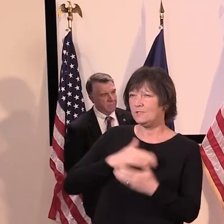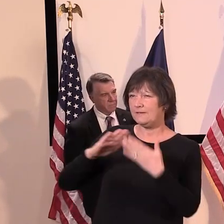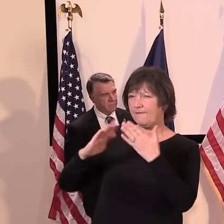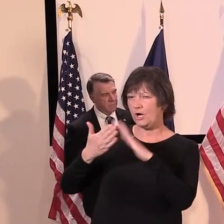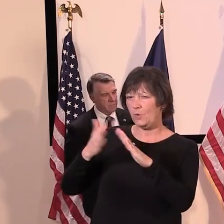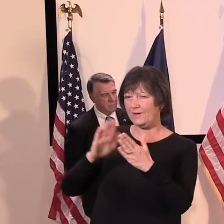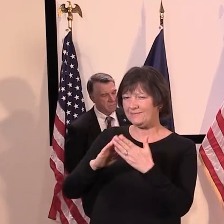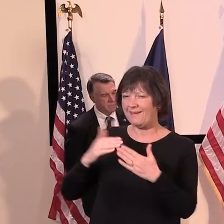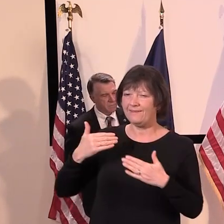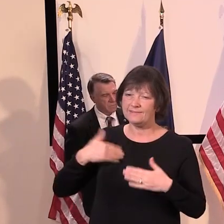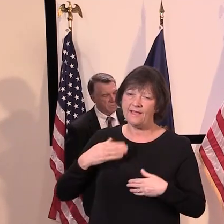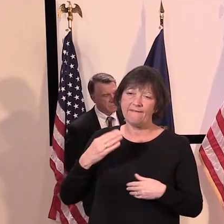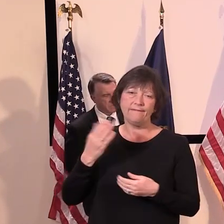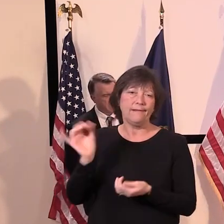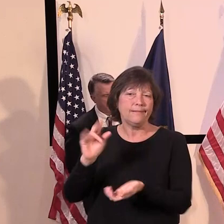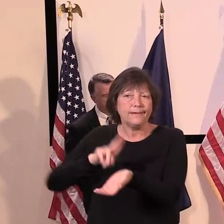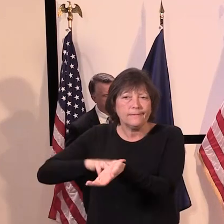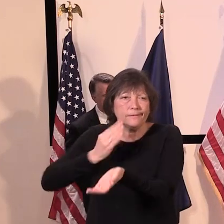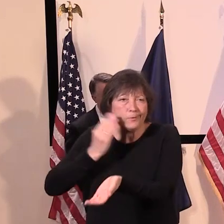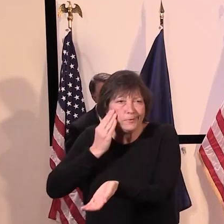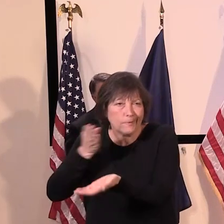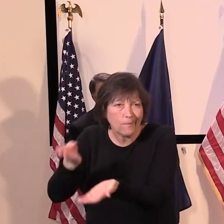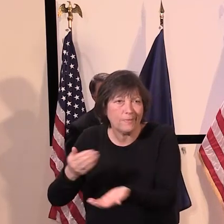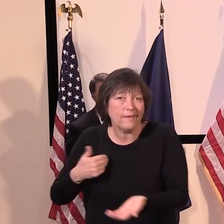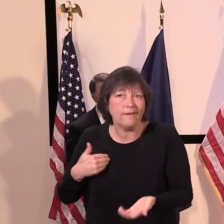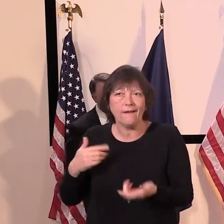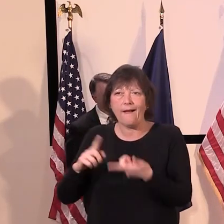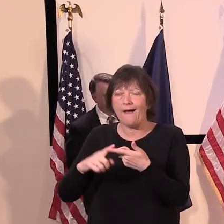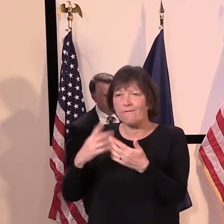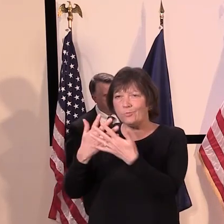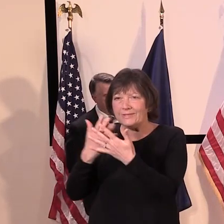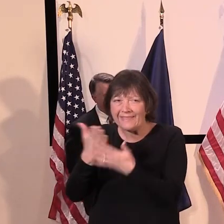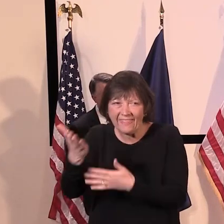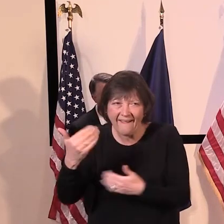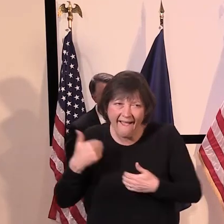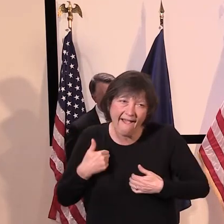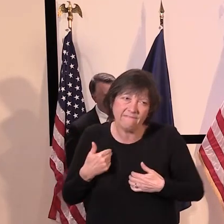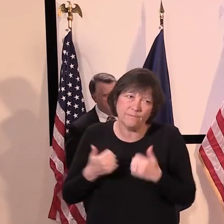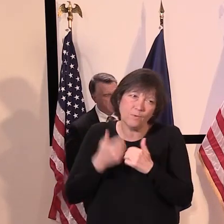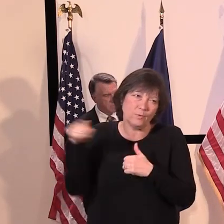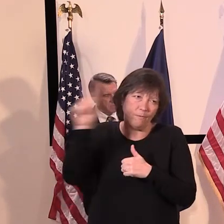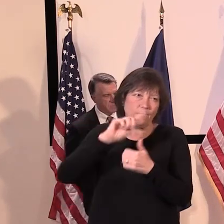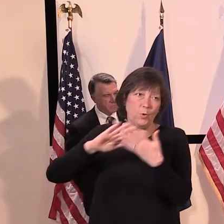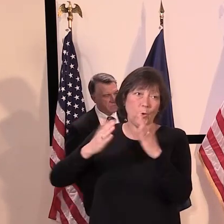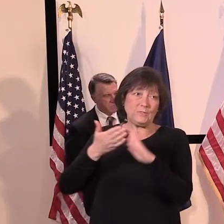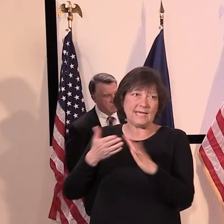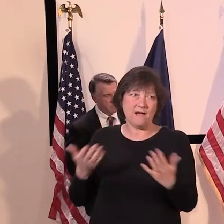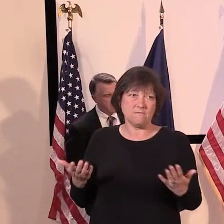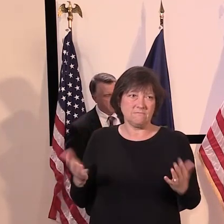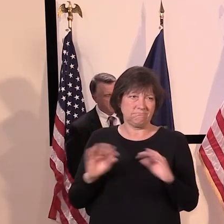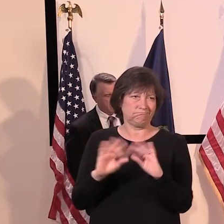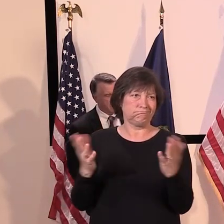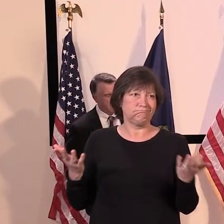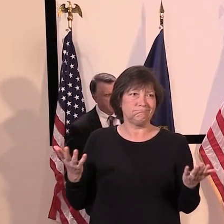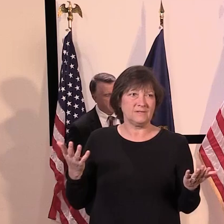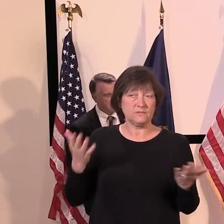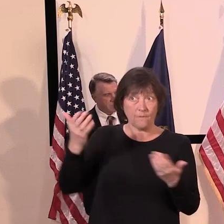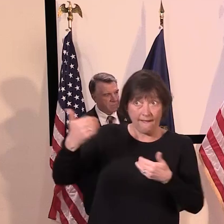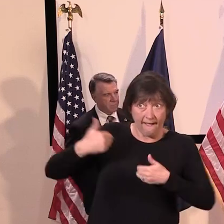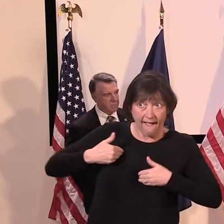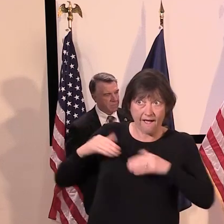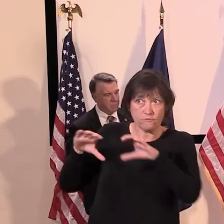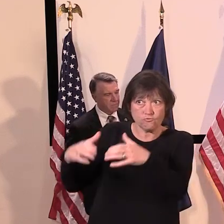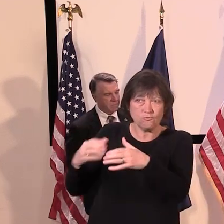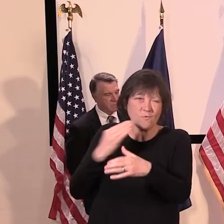facilities in those towns where outbreaks have occurred. And so because of, by virtue of having the facility,